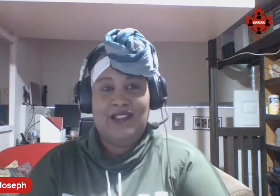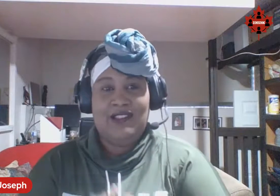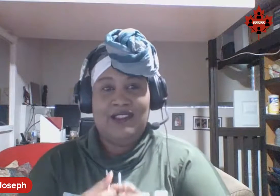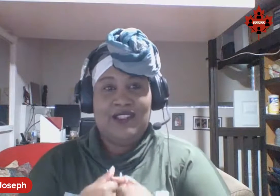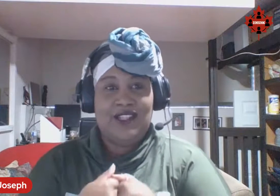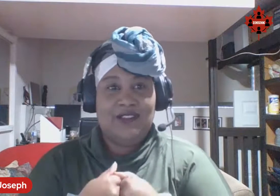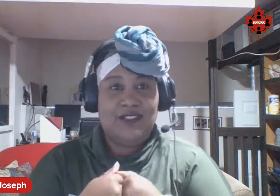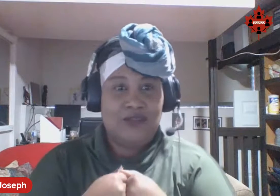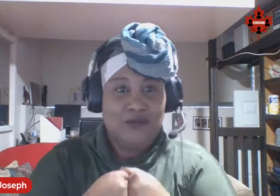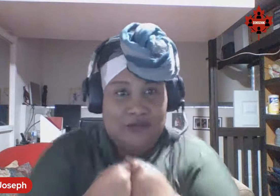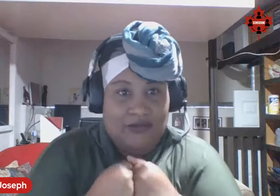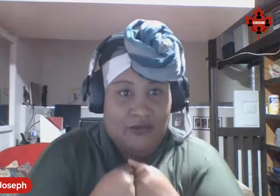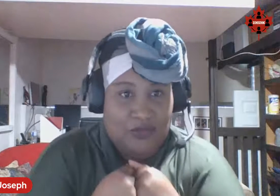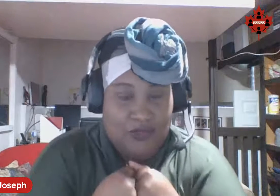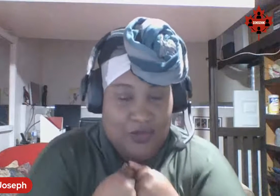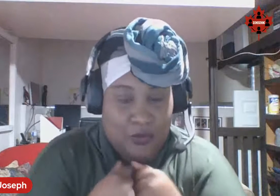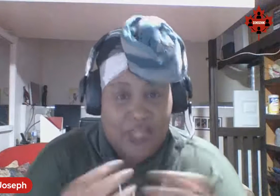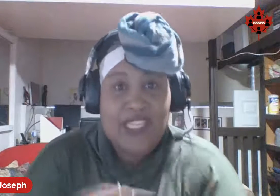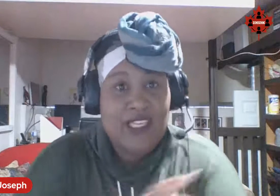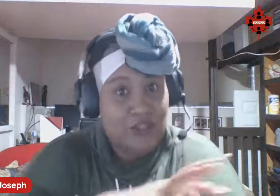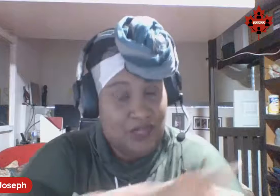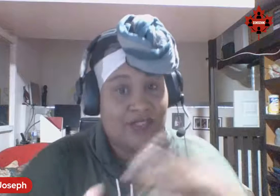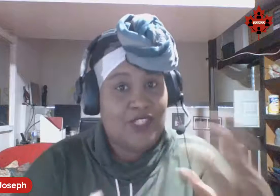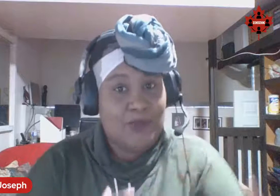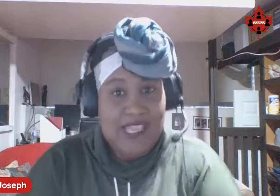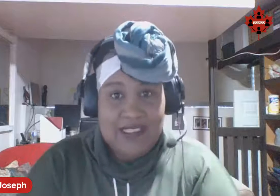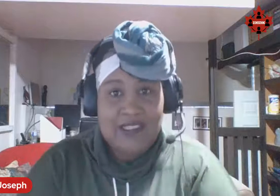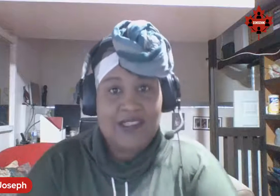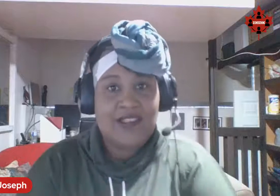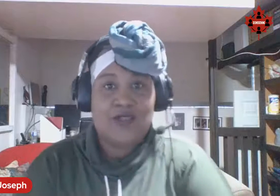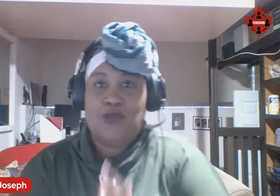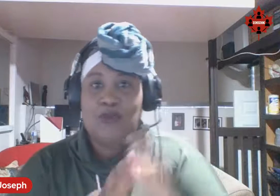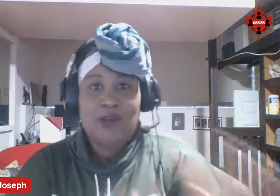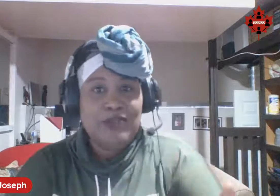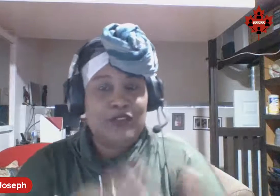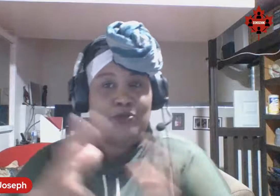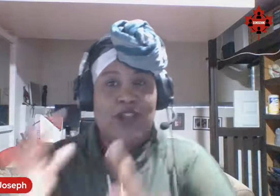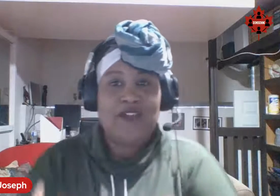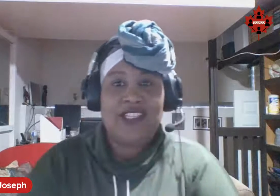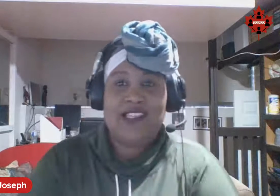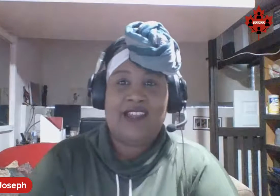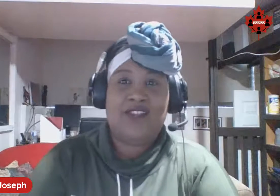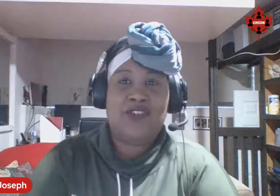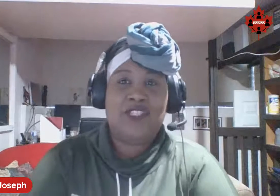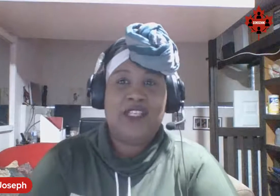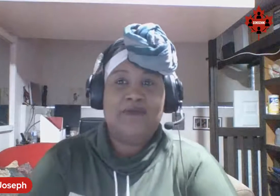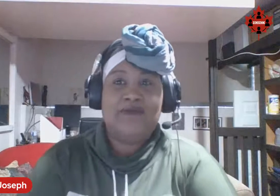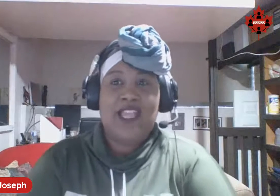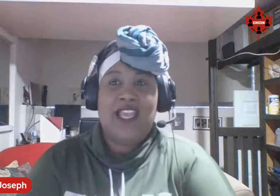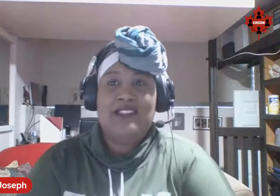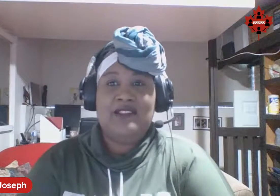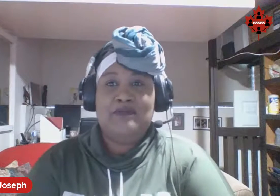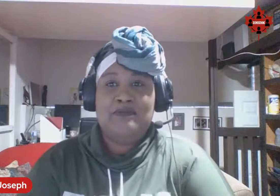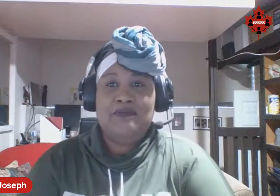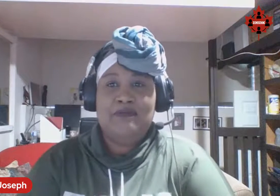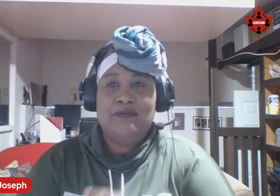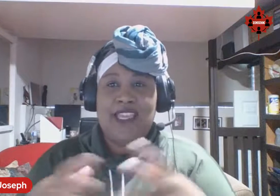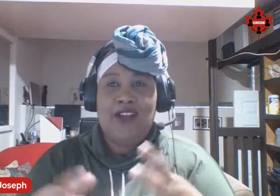you know, working in creative spaces or public or private sectors, and to make